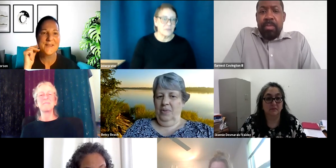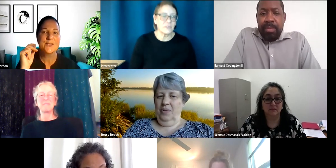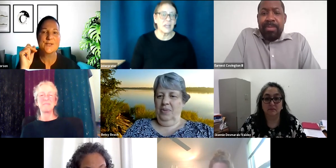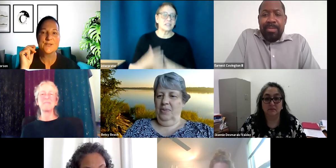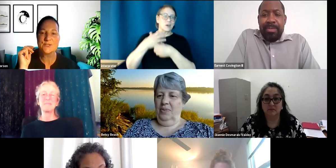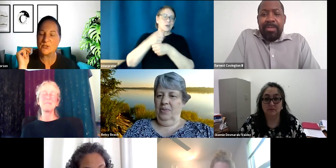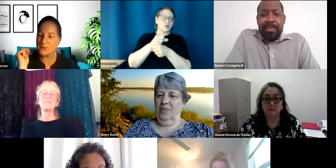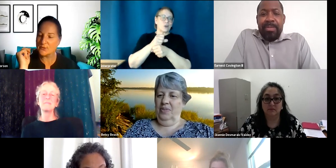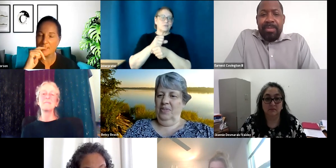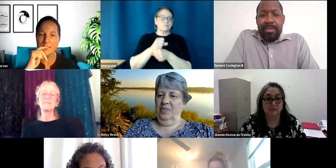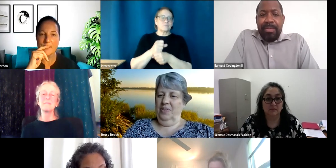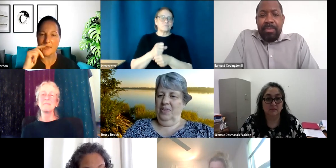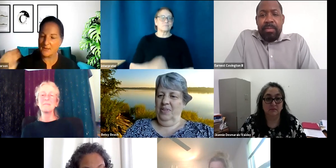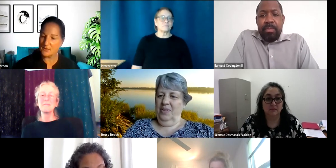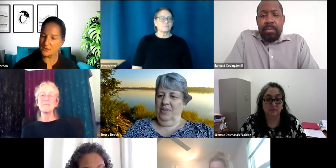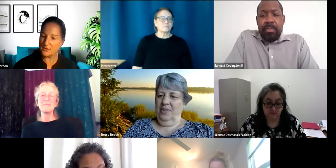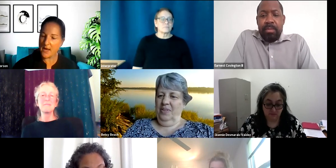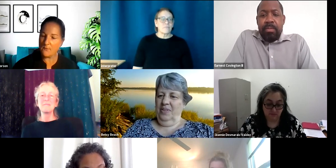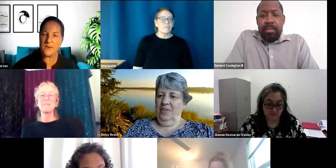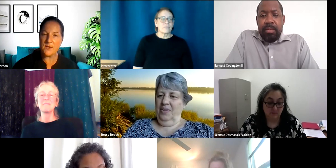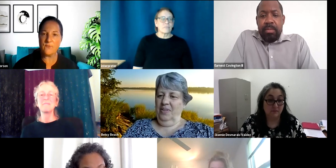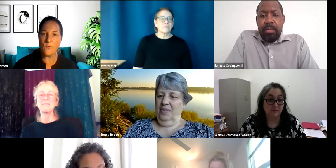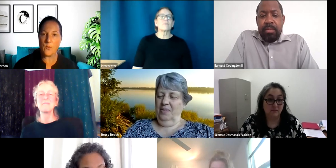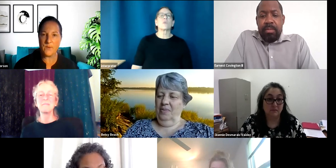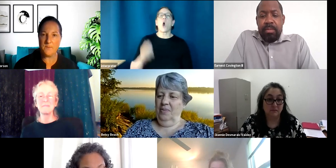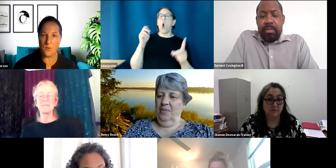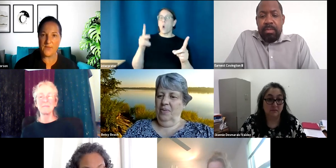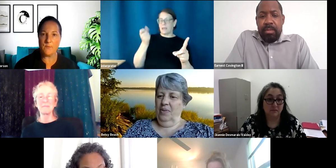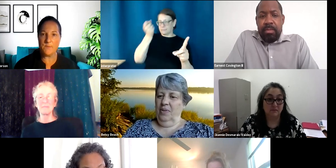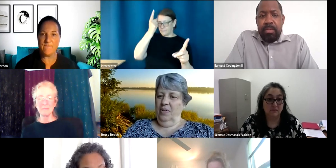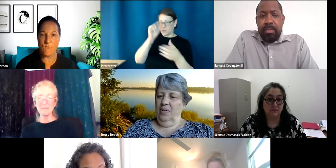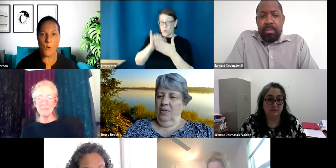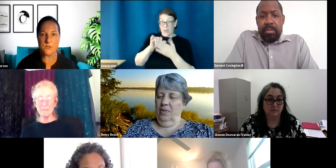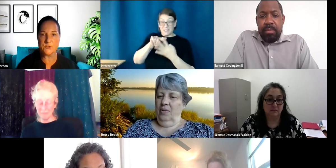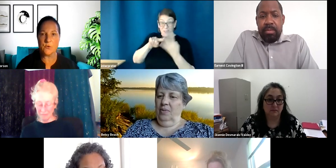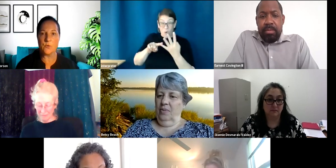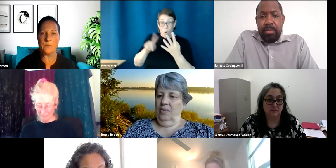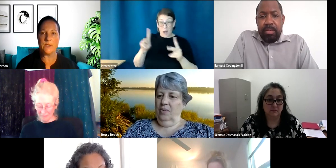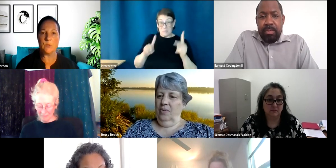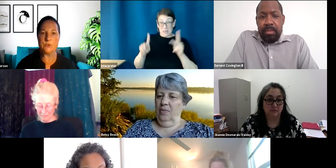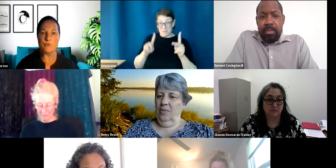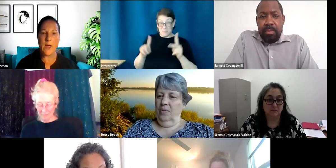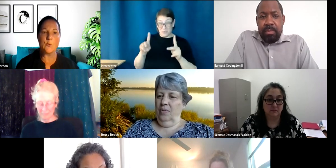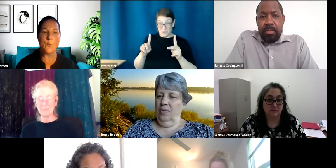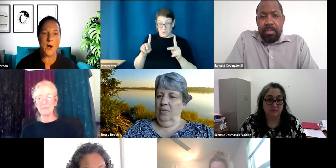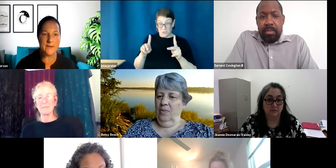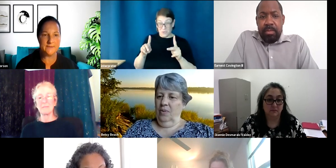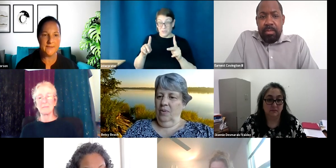Yeah. It's the current. So that would be our four people. That would be four. So can we, we'll do round one